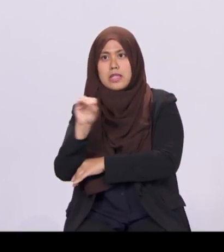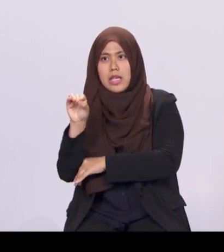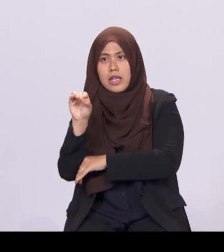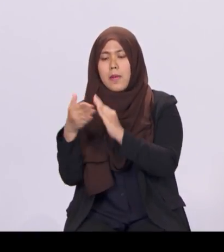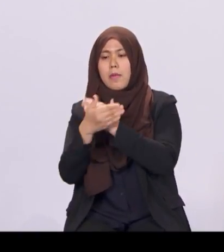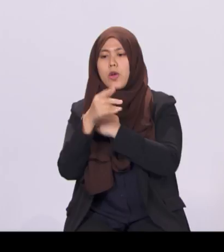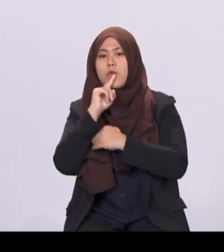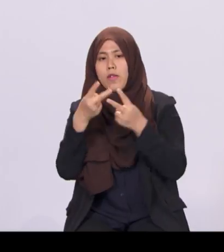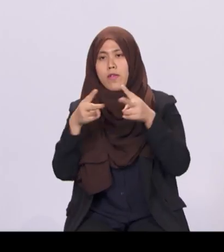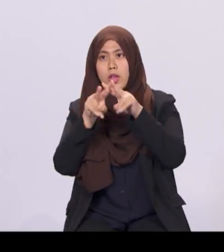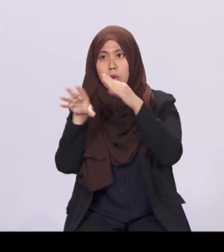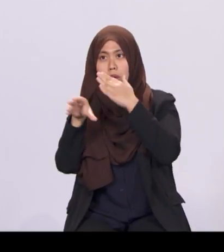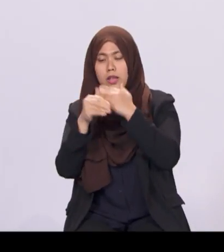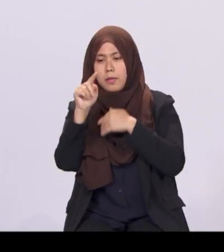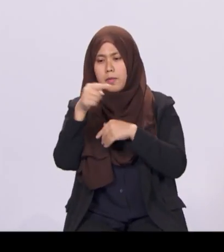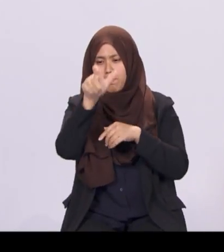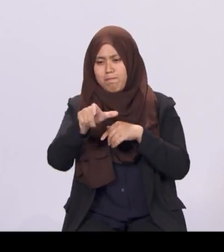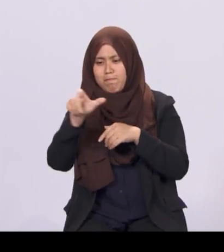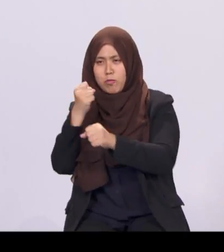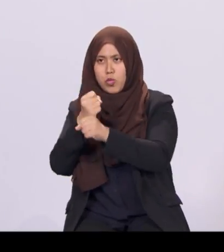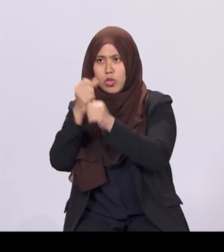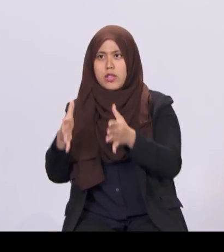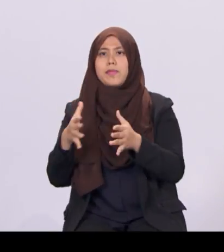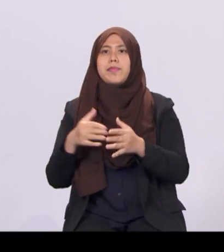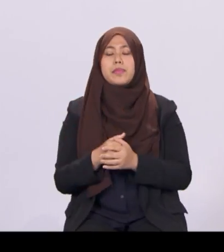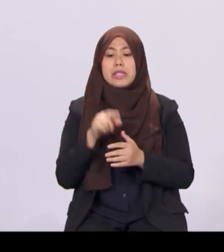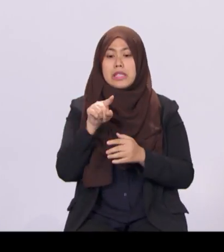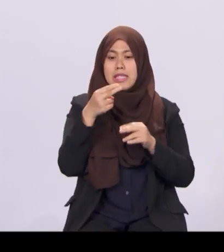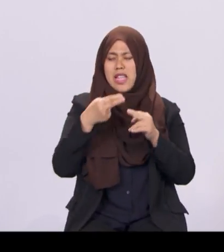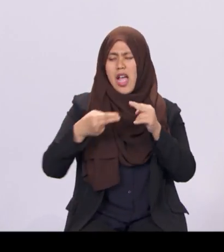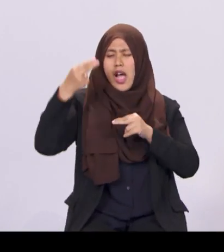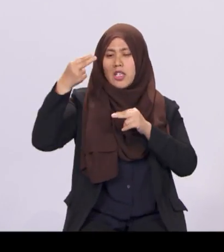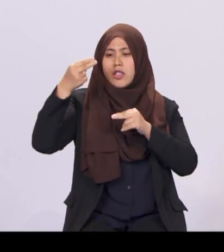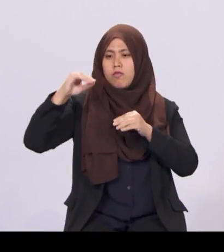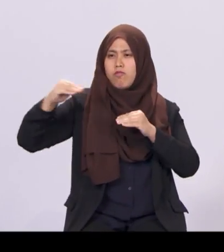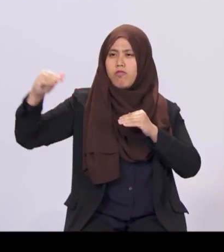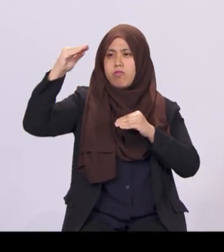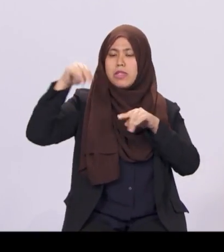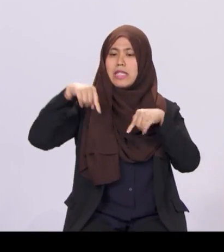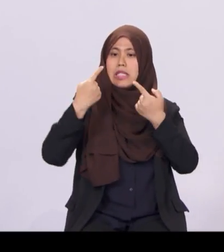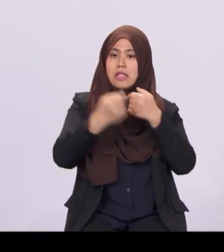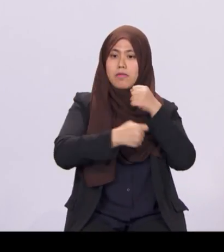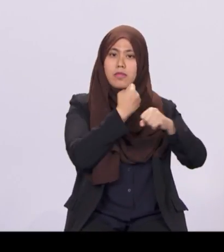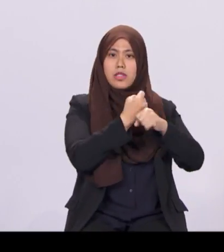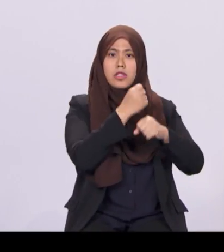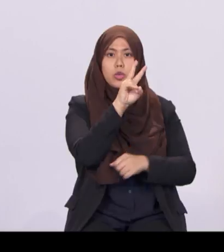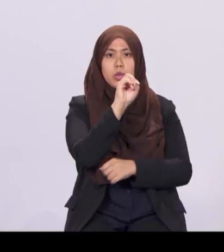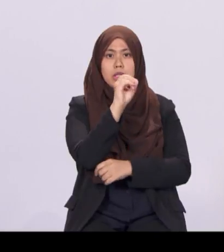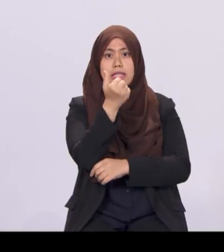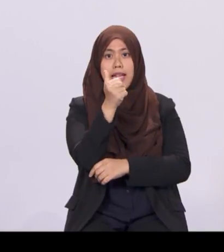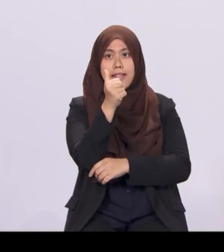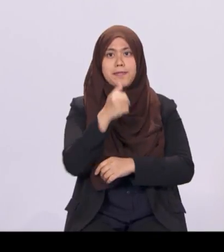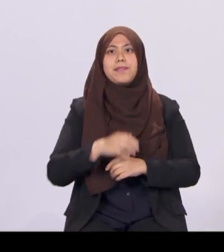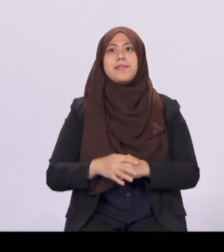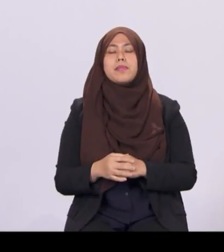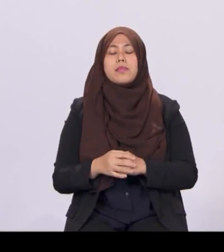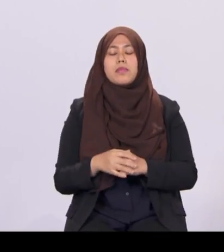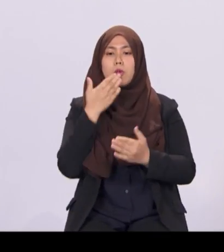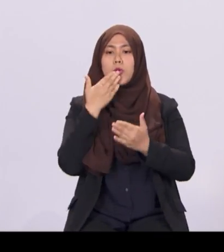These are the highest figures since 2010. The good productivity growth has enabled